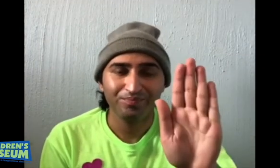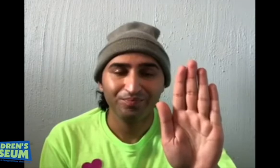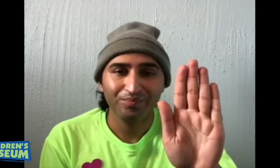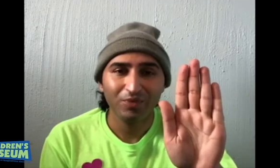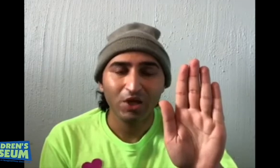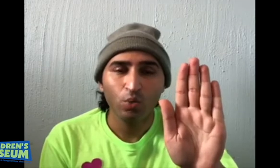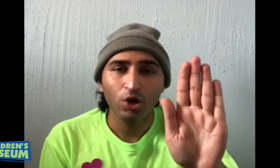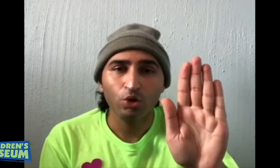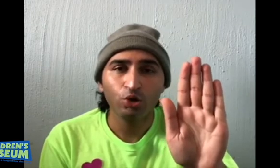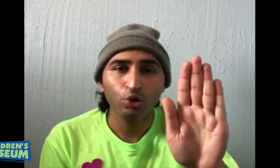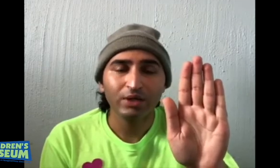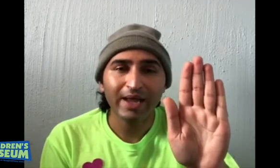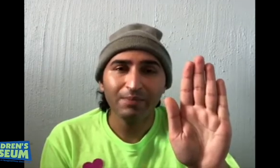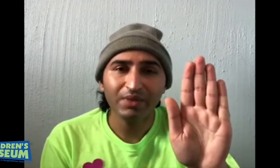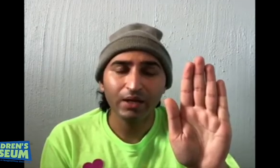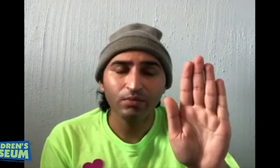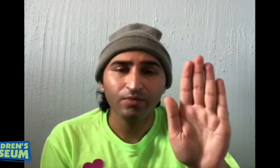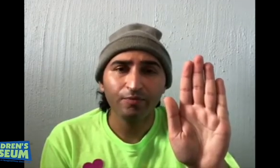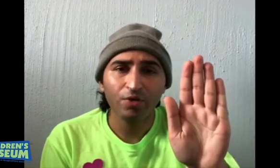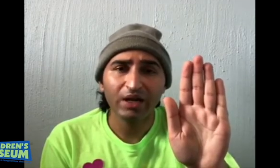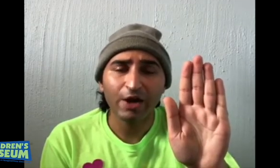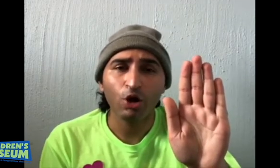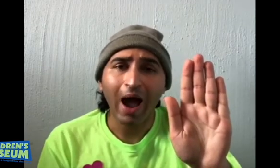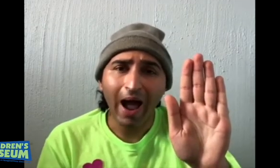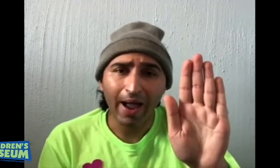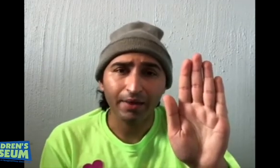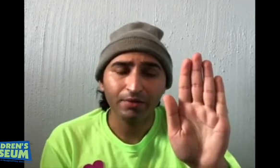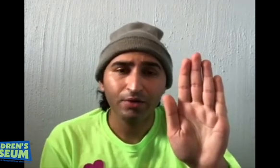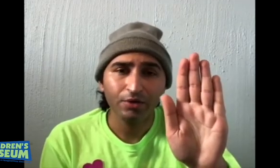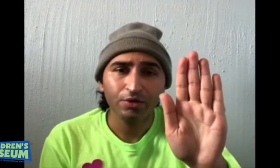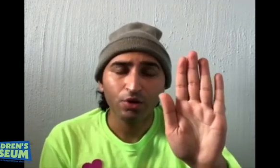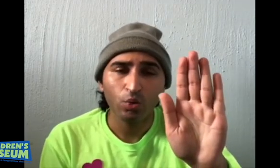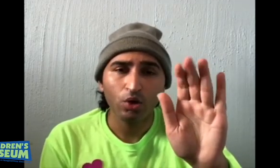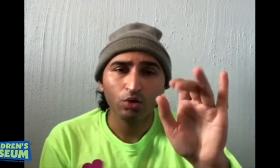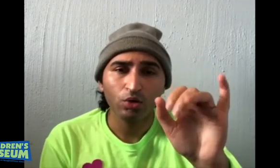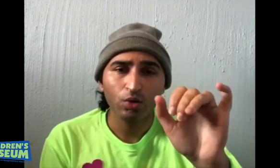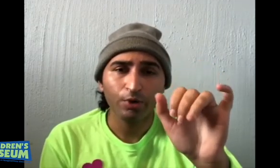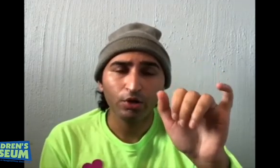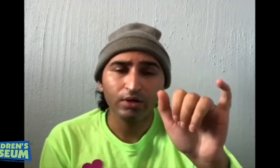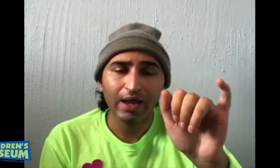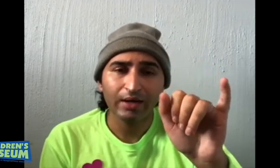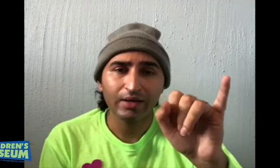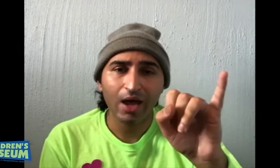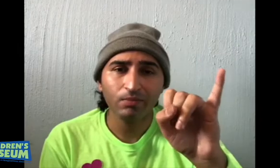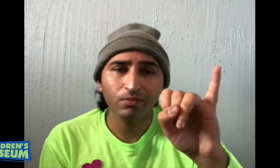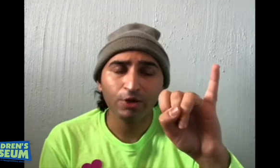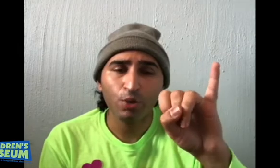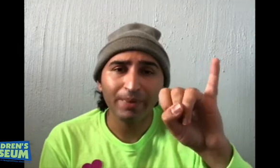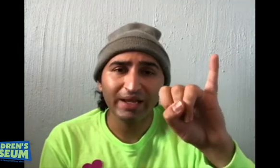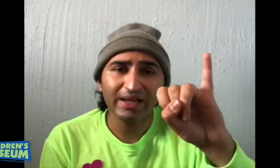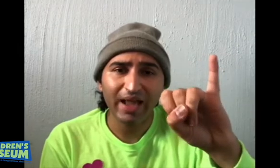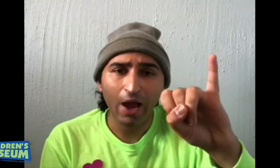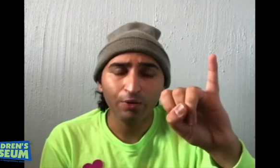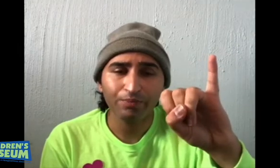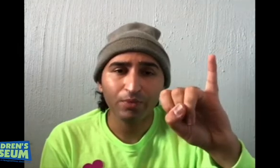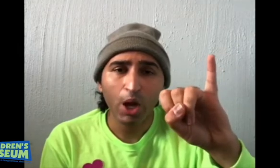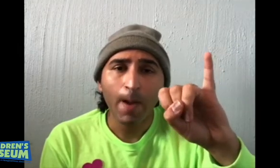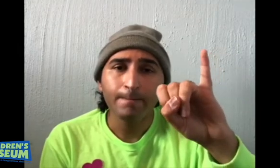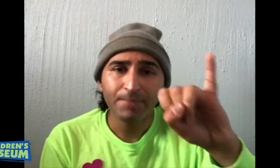We are going to do the same thing for the letter I. So we are going to put these hands down and your pinky out. But.